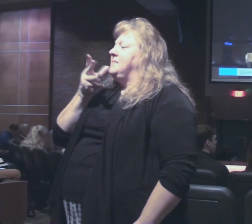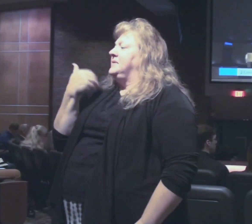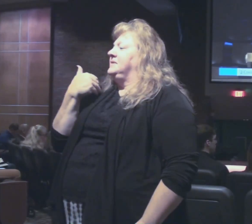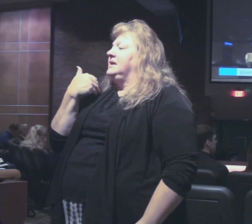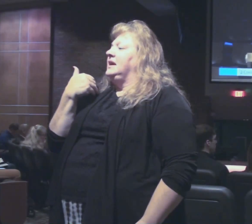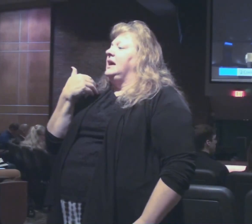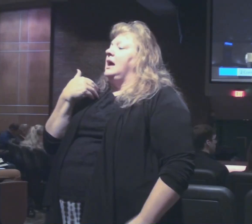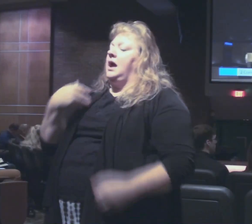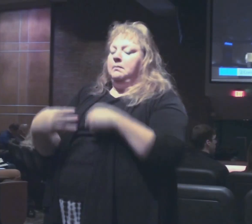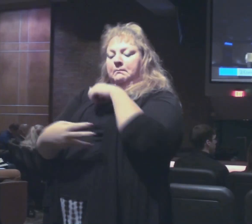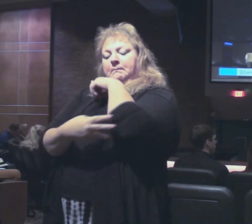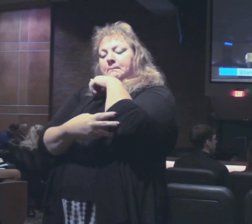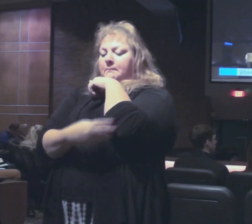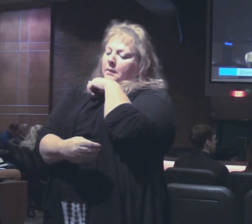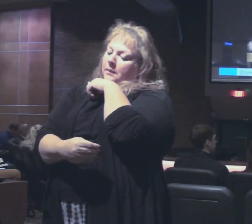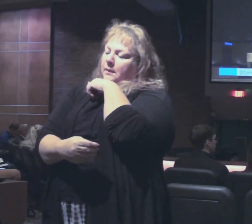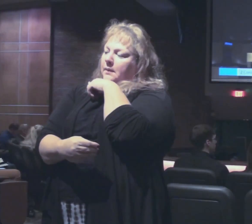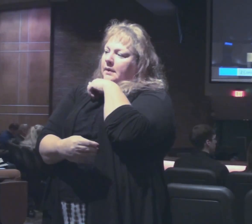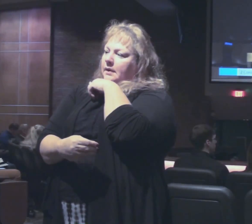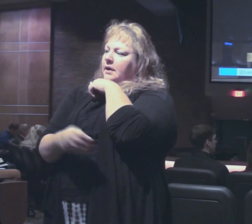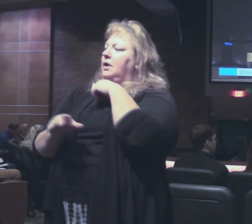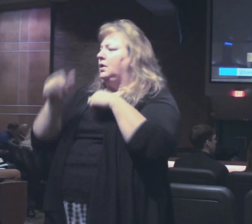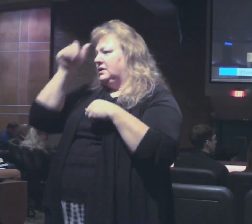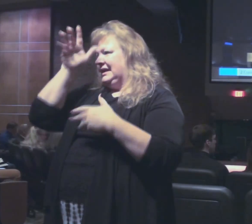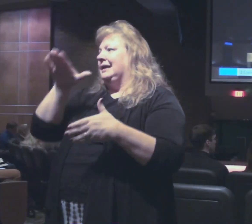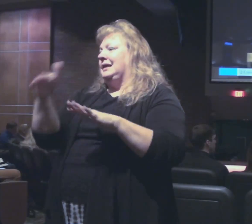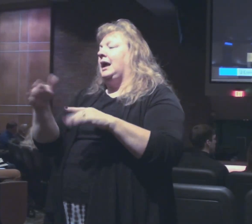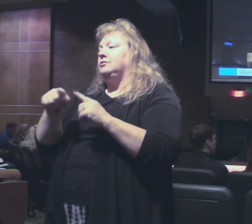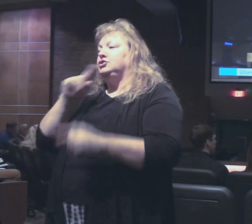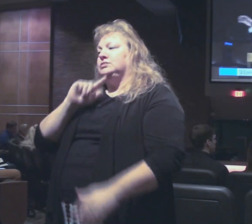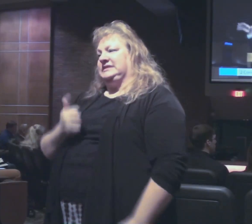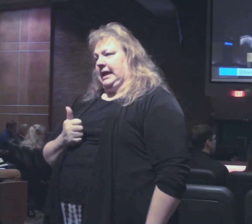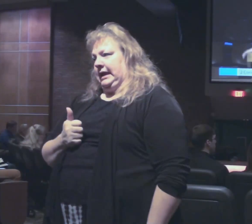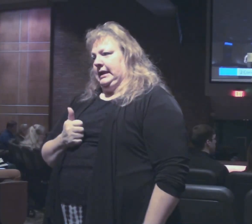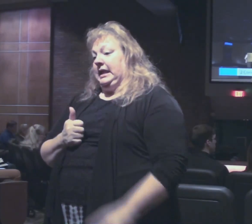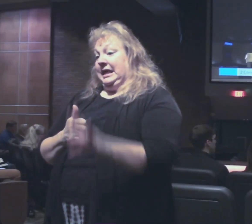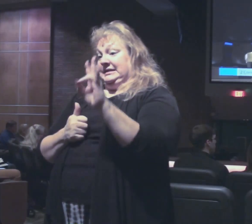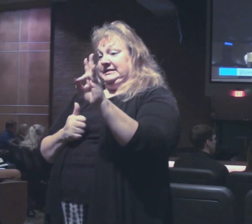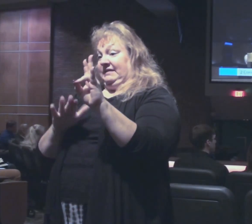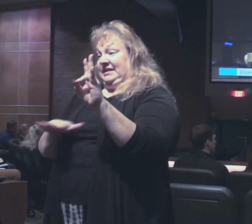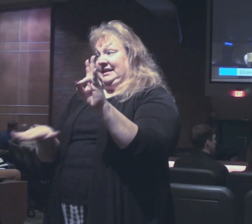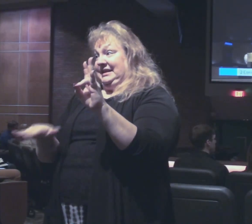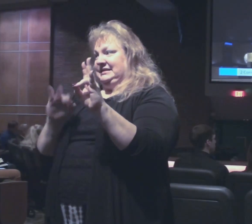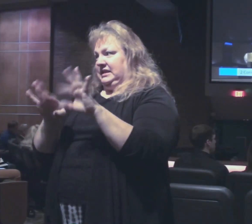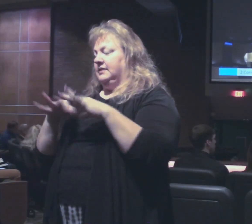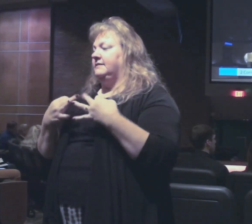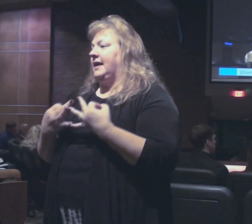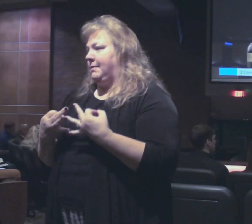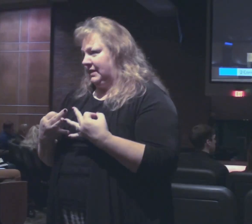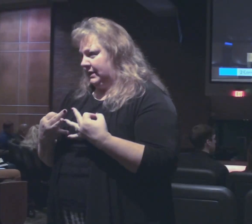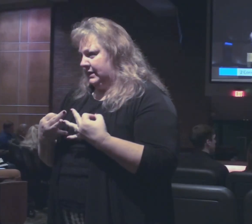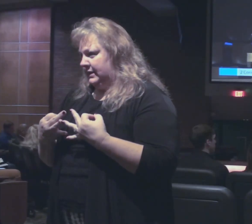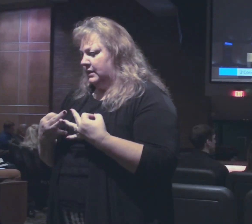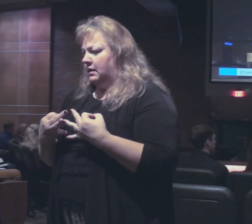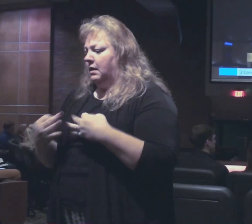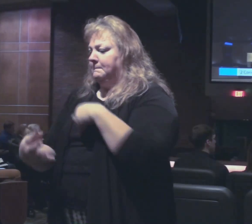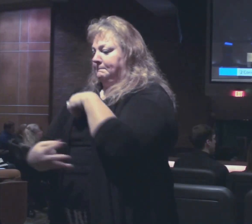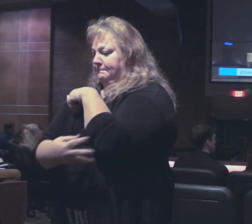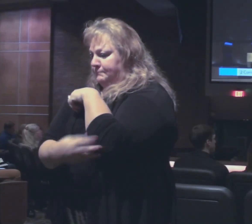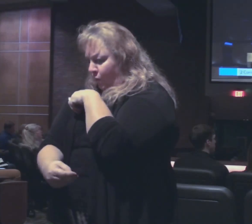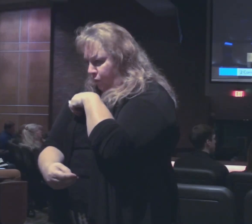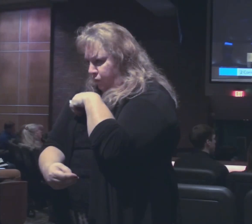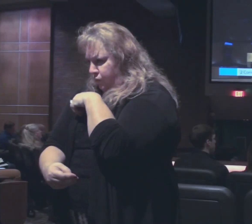I've been very poor her dad died when she was ten there were seven kids in the family so they were poor